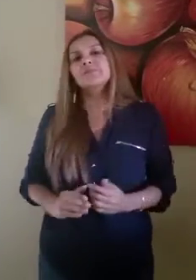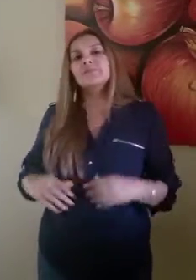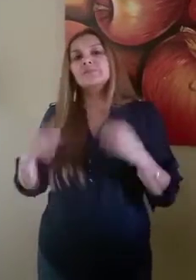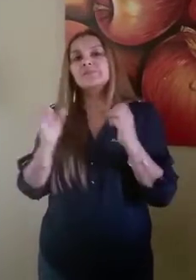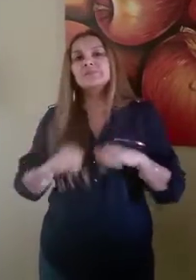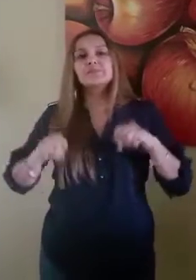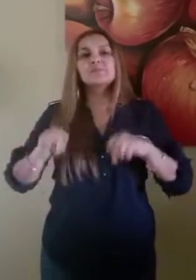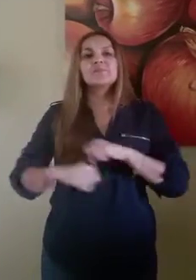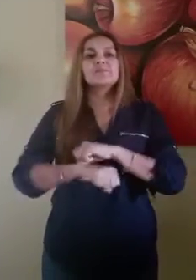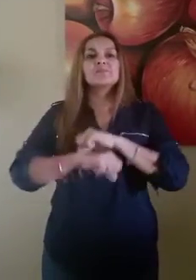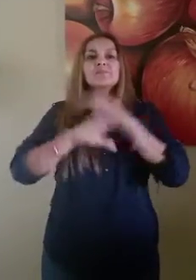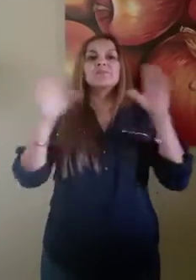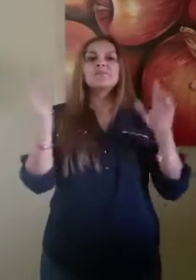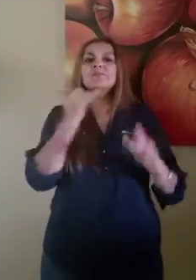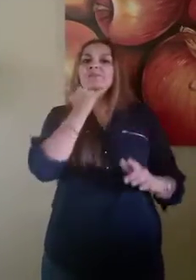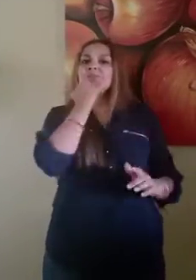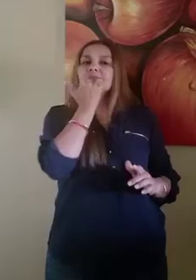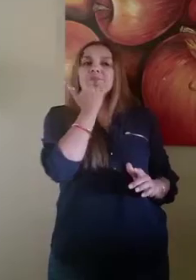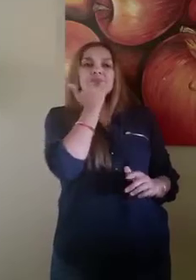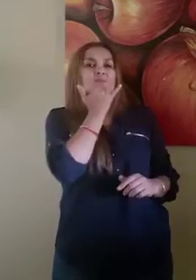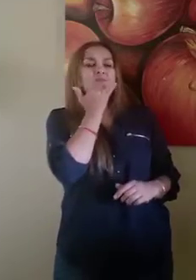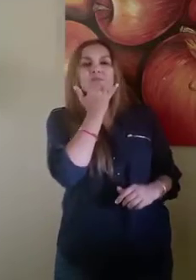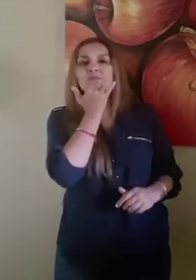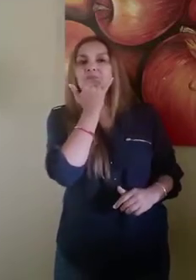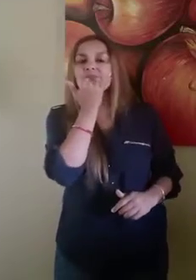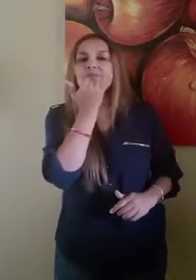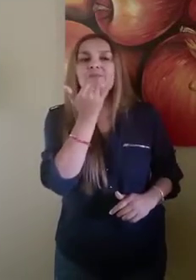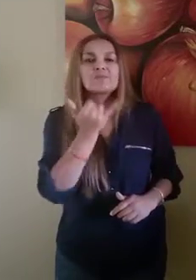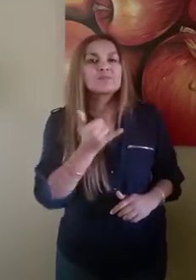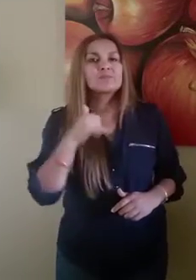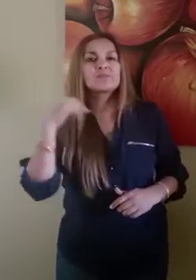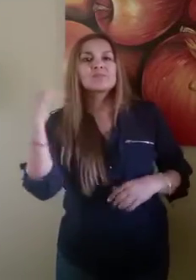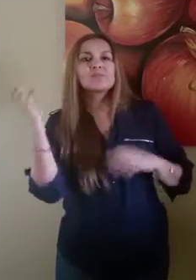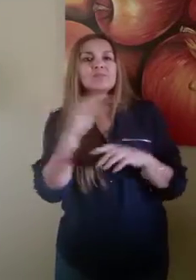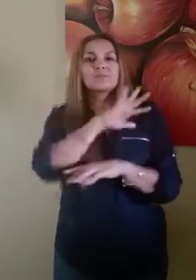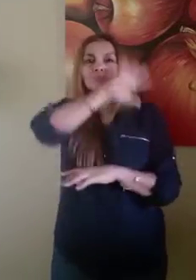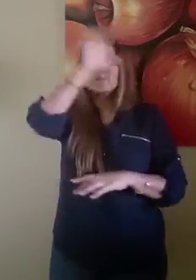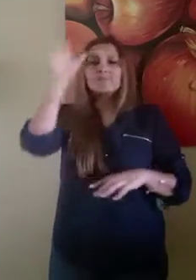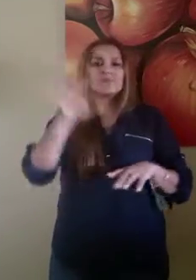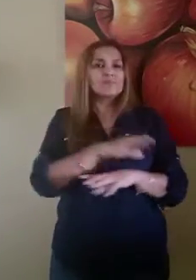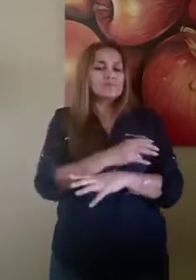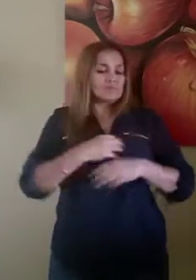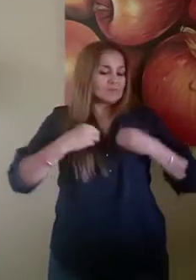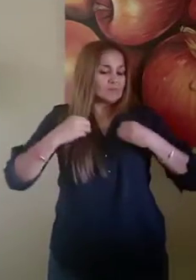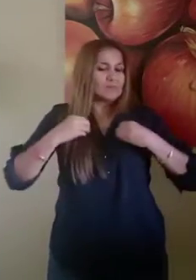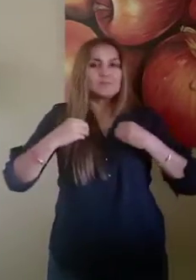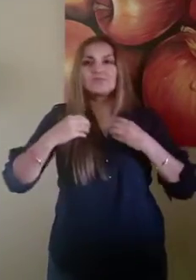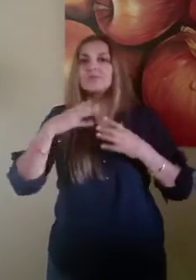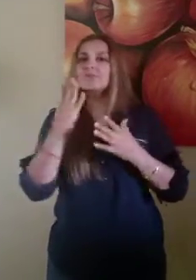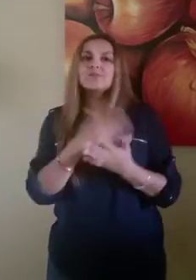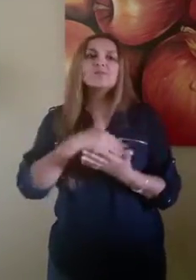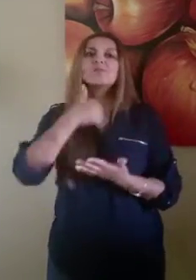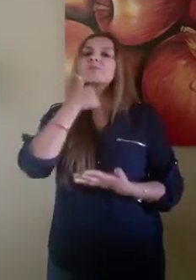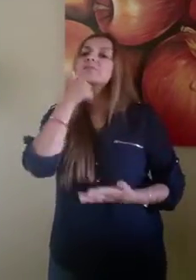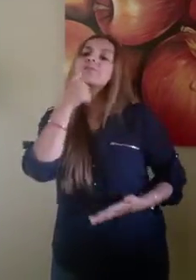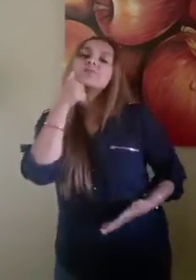can't keep his mind on nothing he'll change mind on nothing